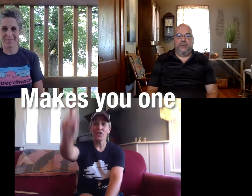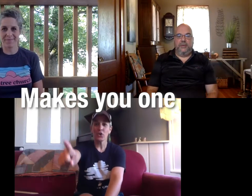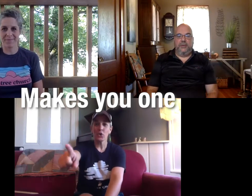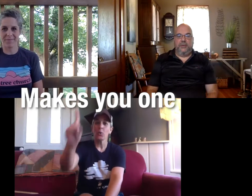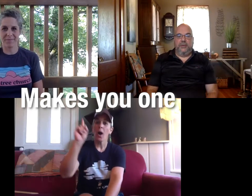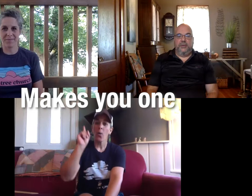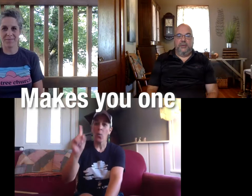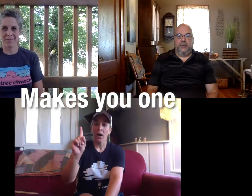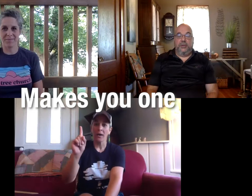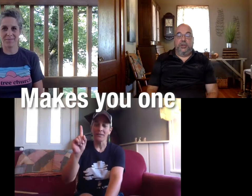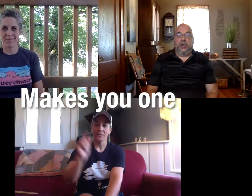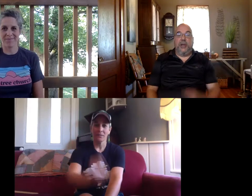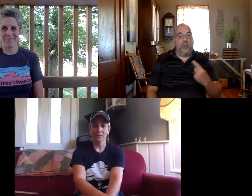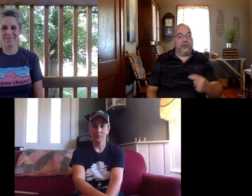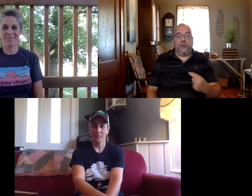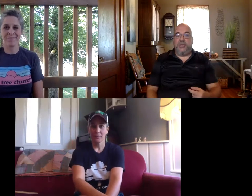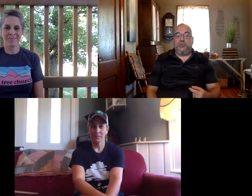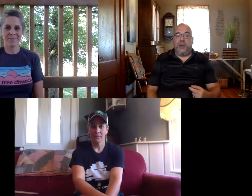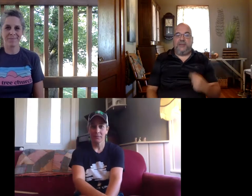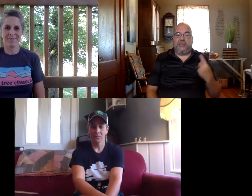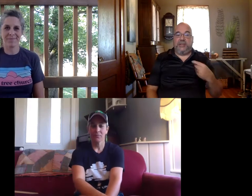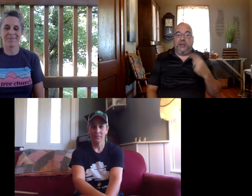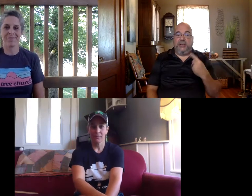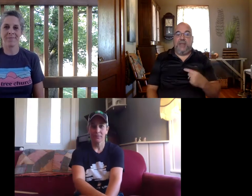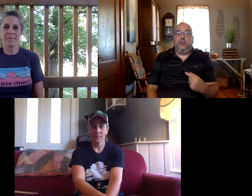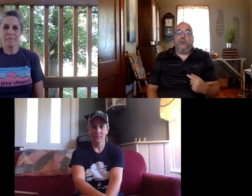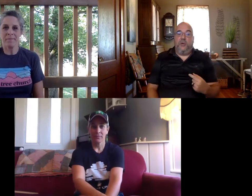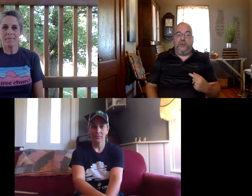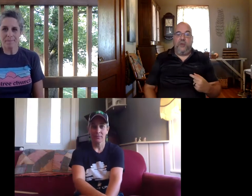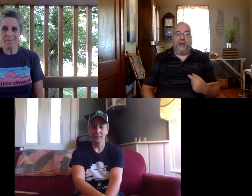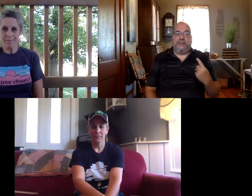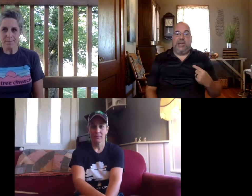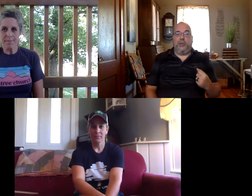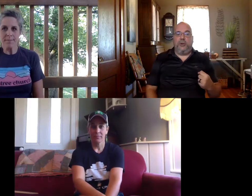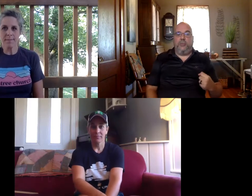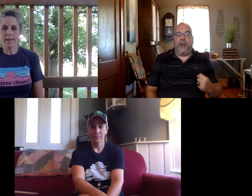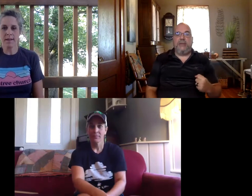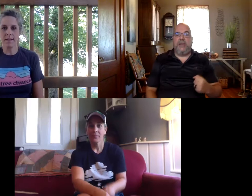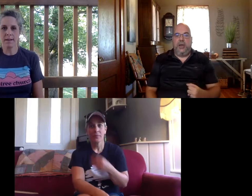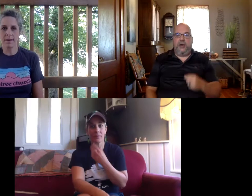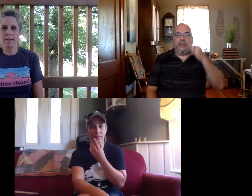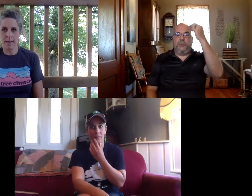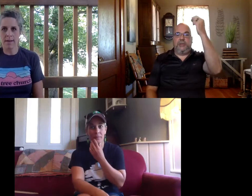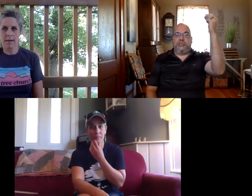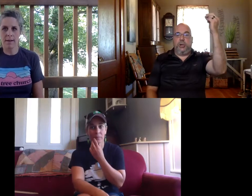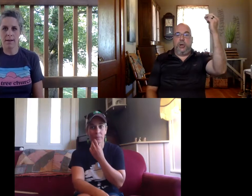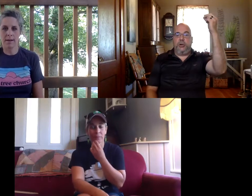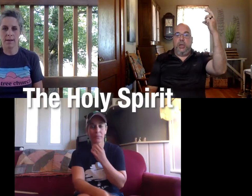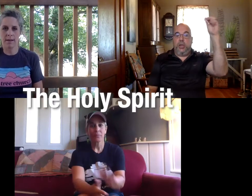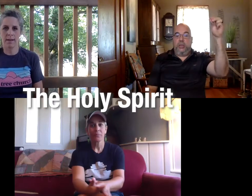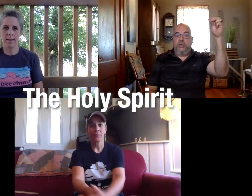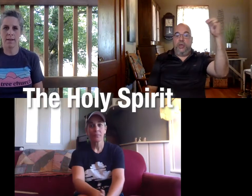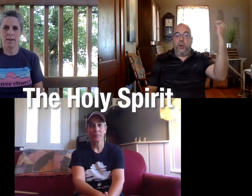makes you one good and i hope you're doing it with each one of us because that's going to make you do it over and over and this is how we learn them right all right so we just